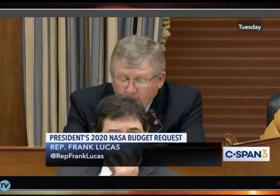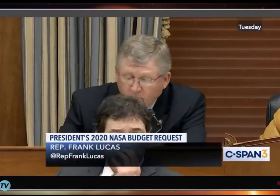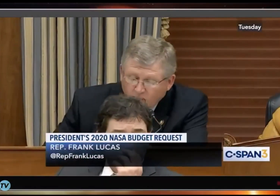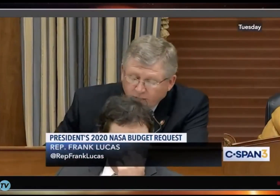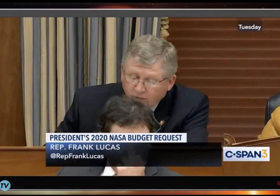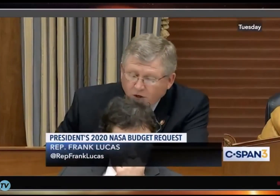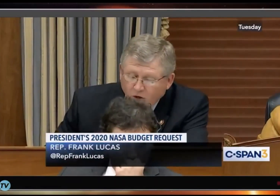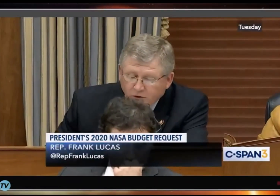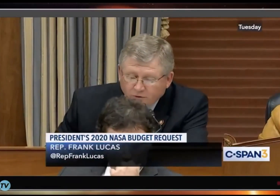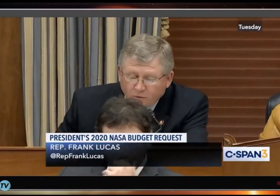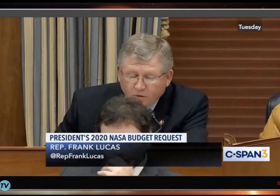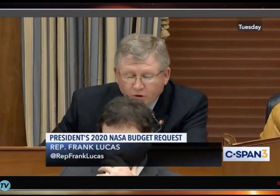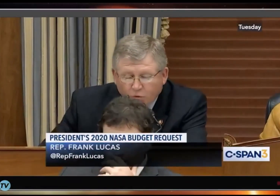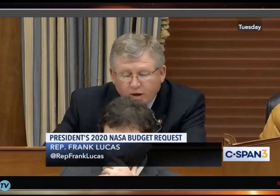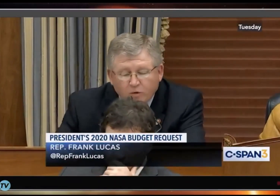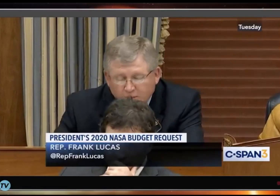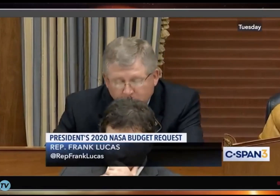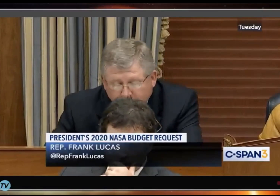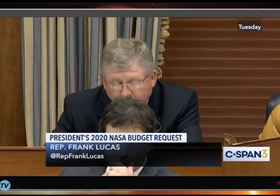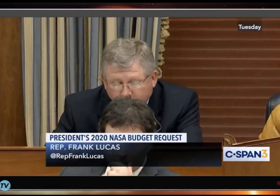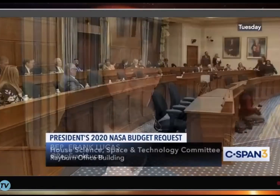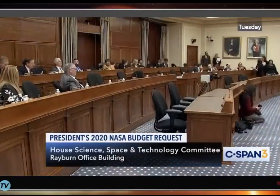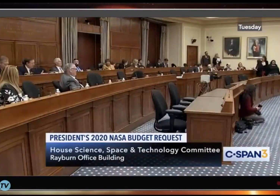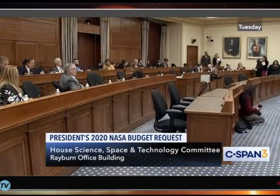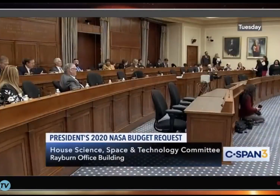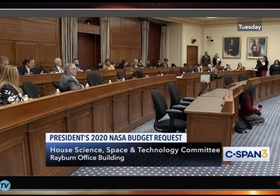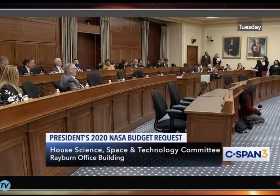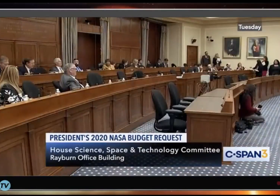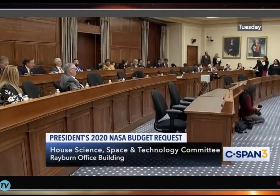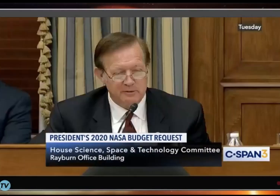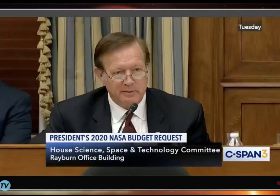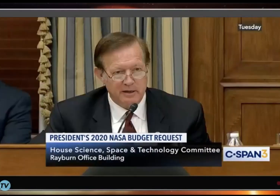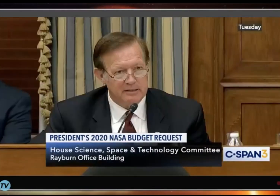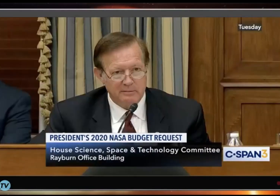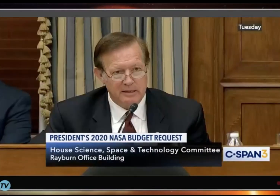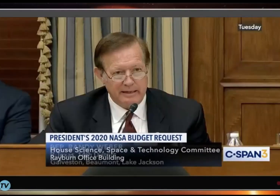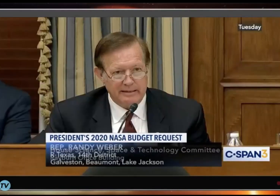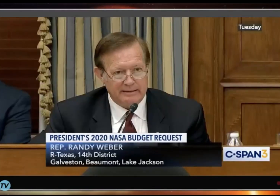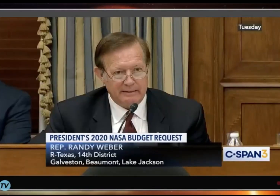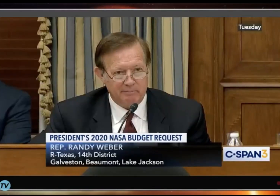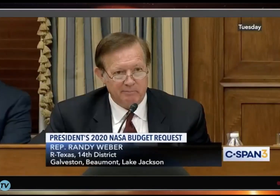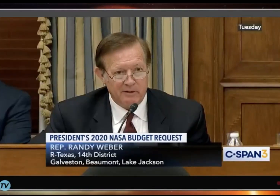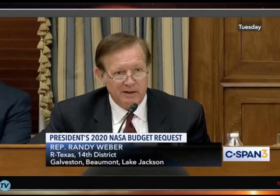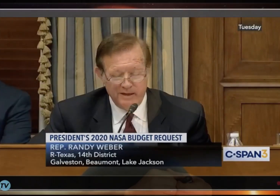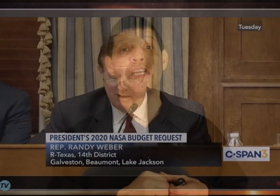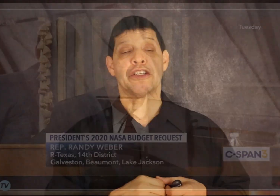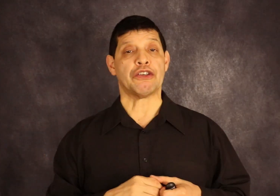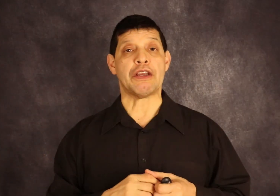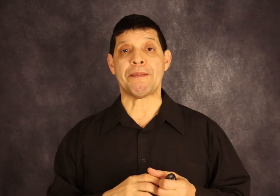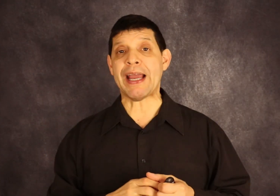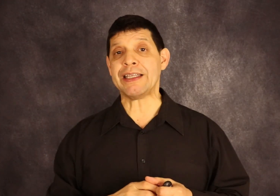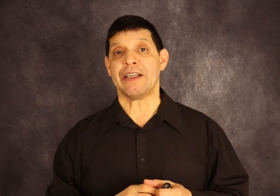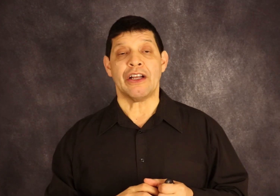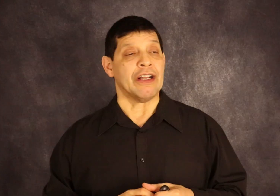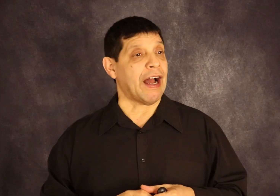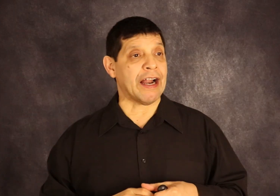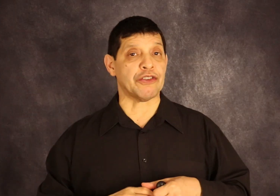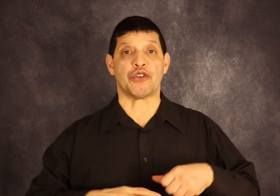current request calls for more than $21 billion. We'll welcome you back to Texas to spend lots of money any time. So imagine, I don't know,